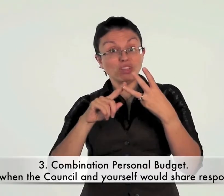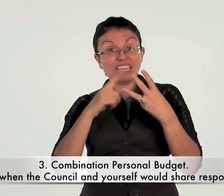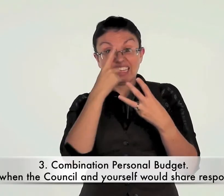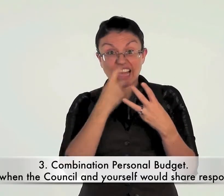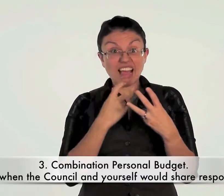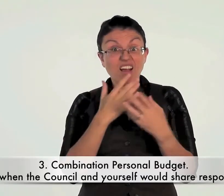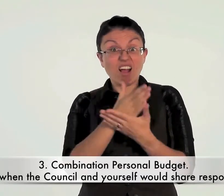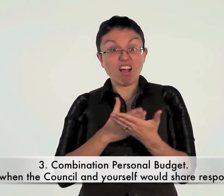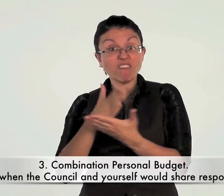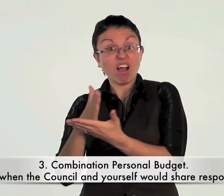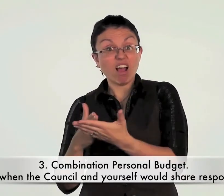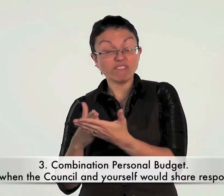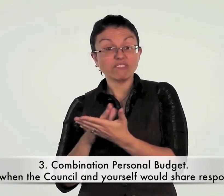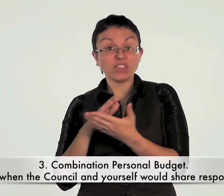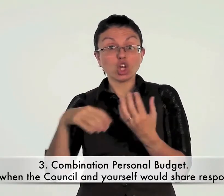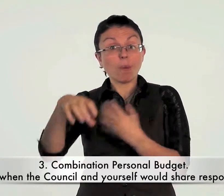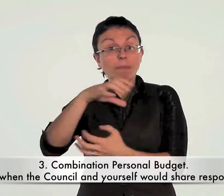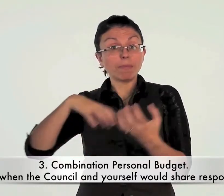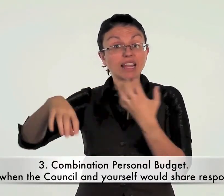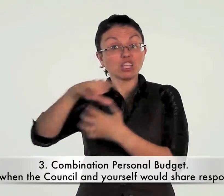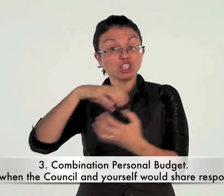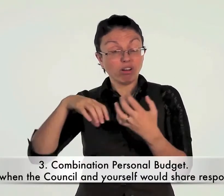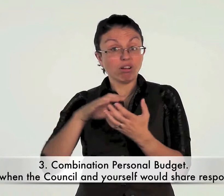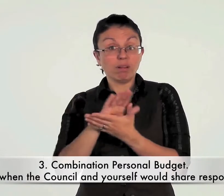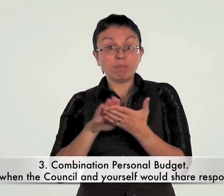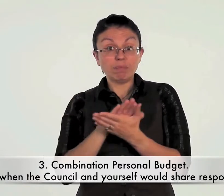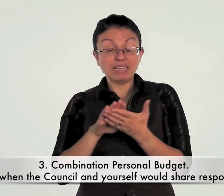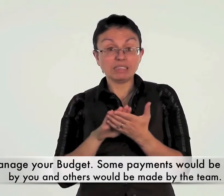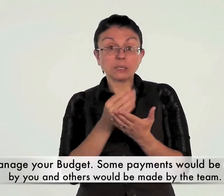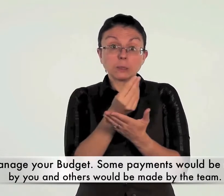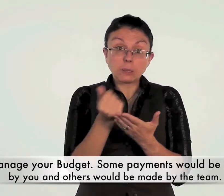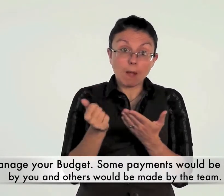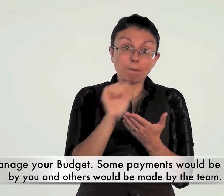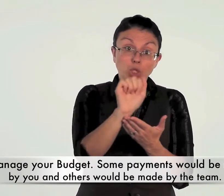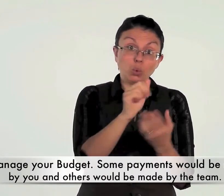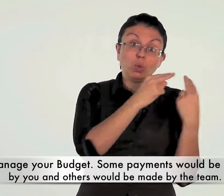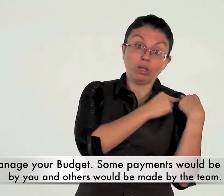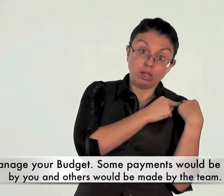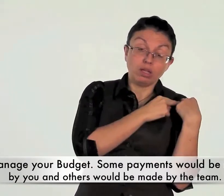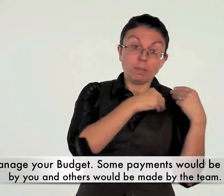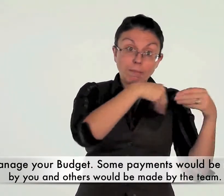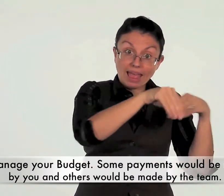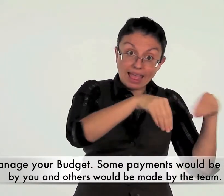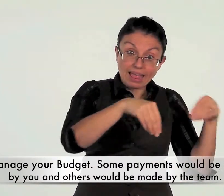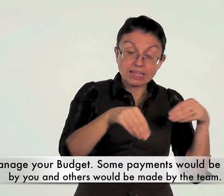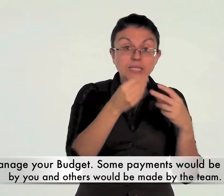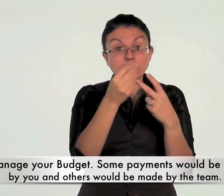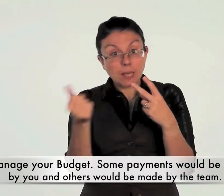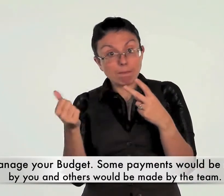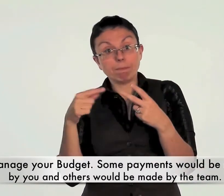your behalf. Combination personal budget. This is when the council and yourself would share responsibility to manage the budget.